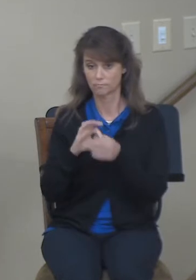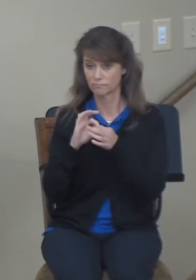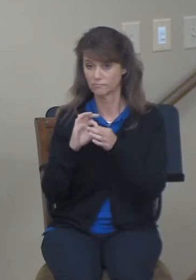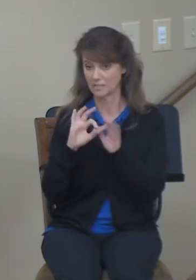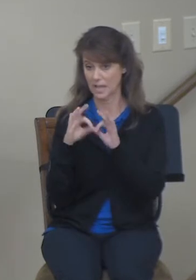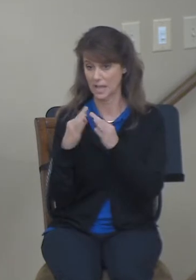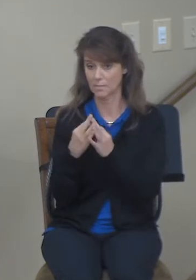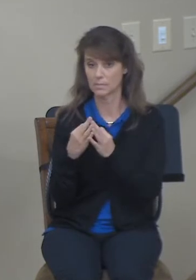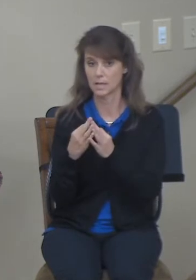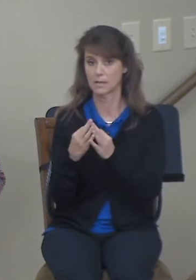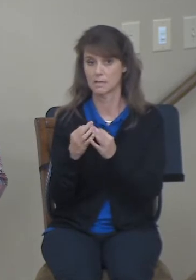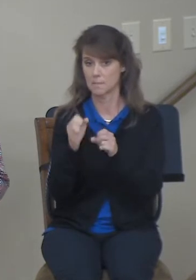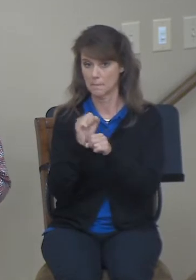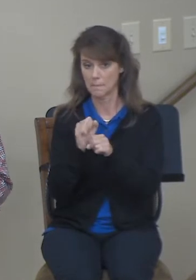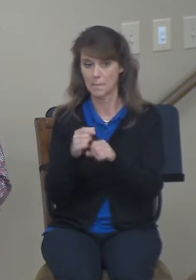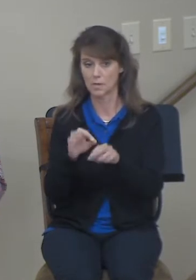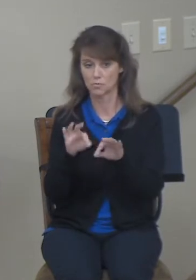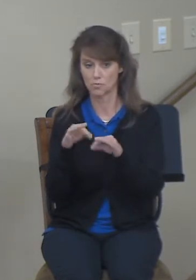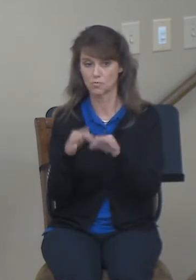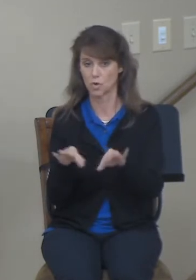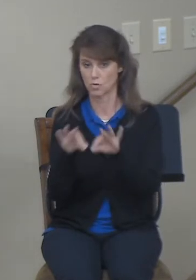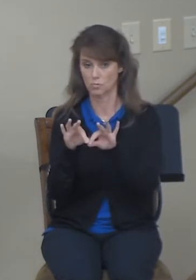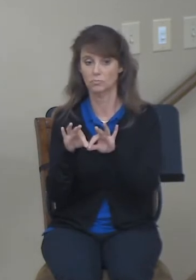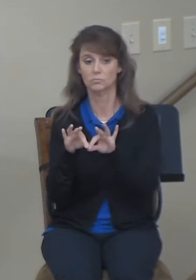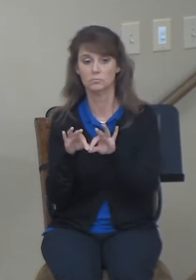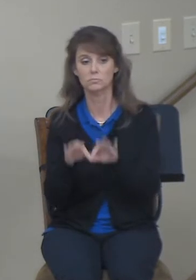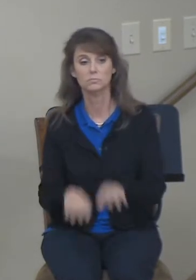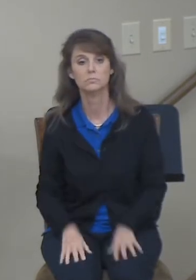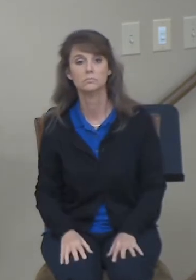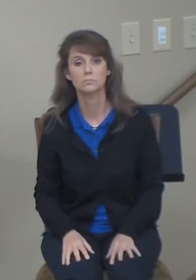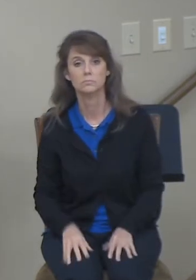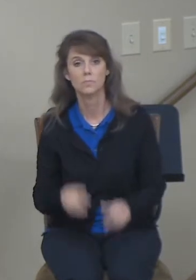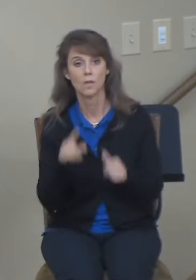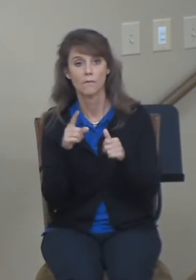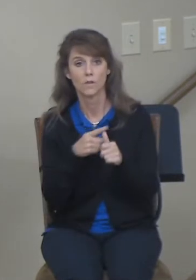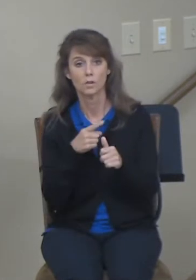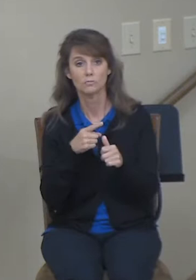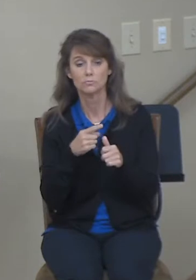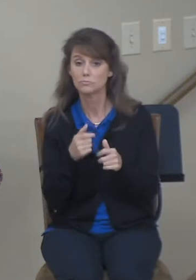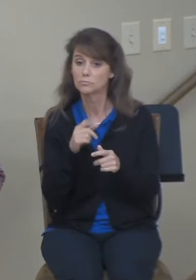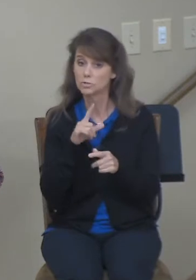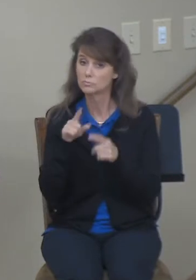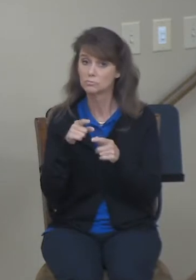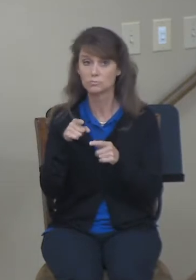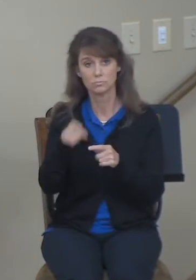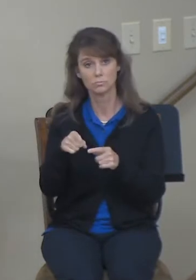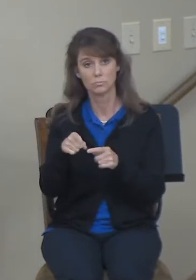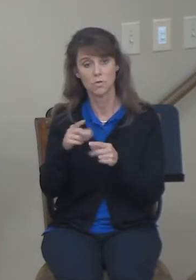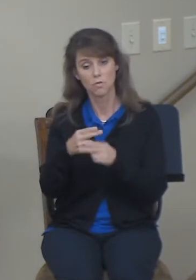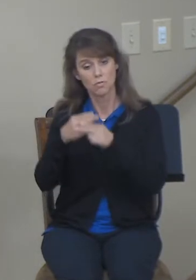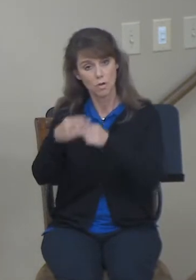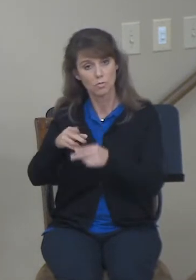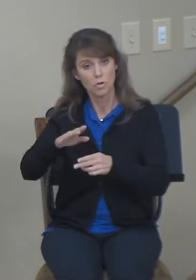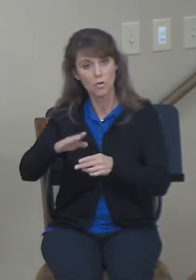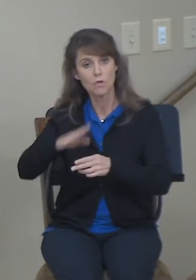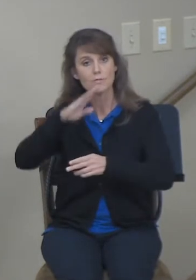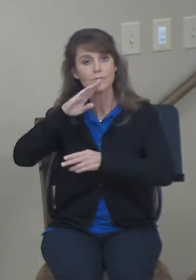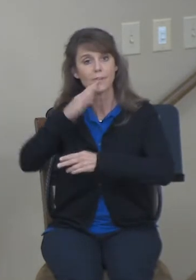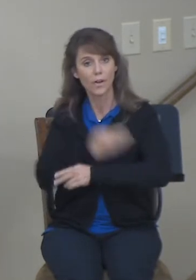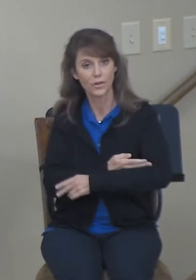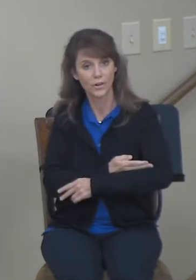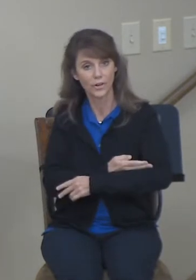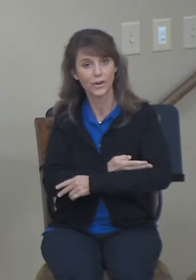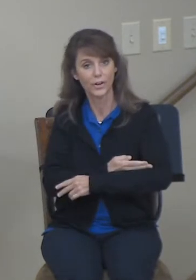The first question she turns to Ruth and she identifies her as her daughter. A very much a term of endearment,